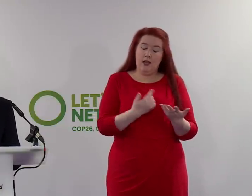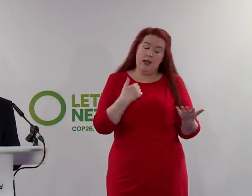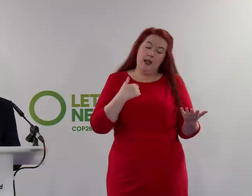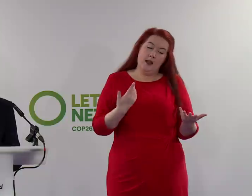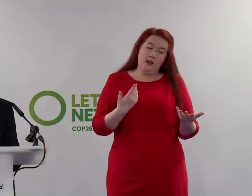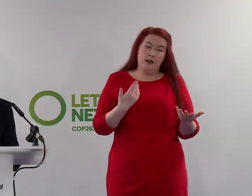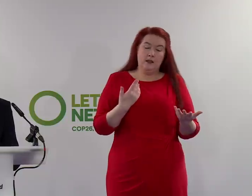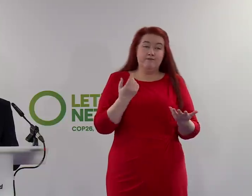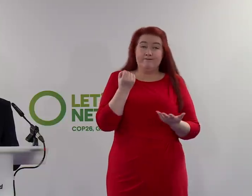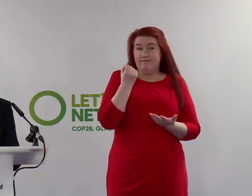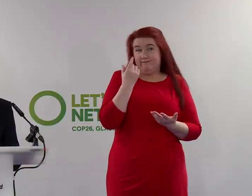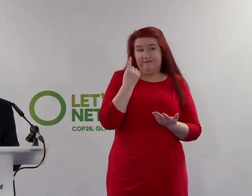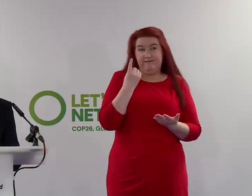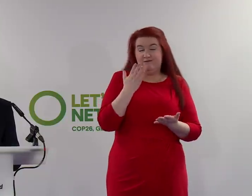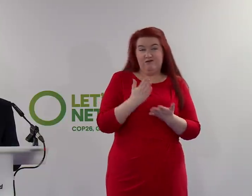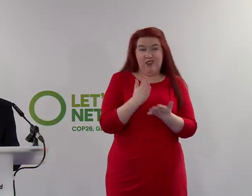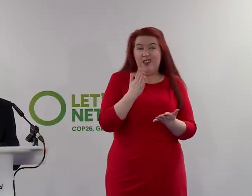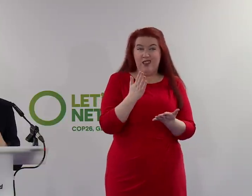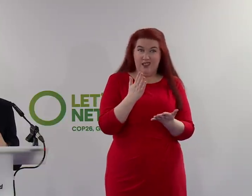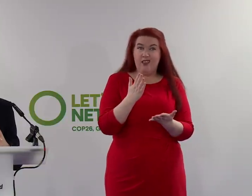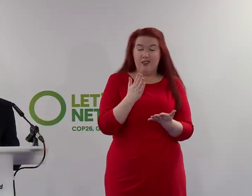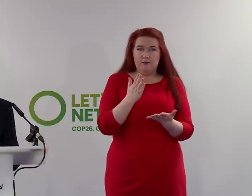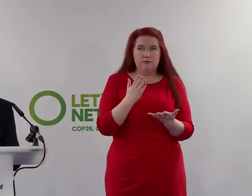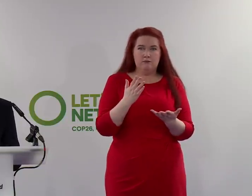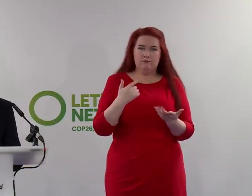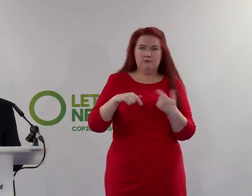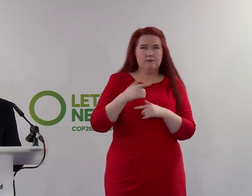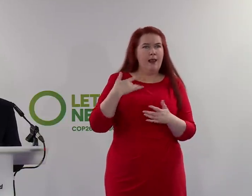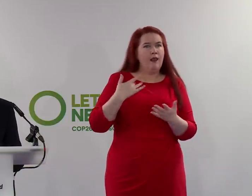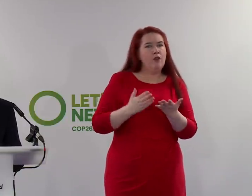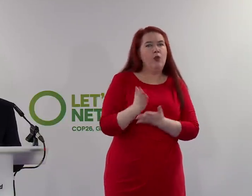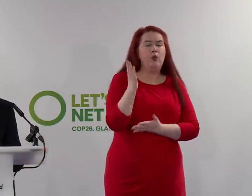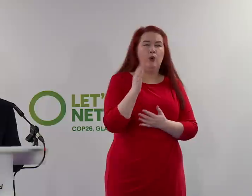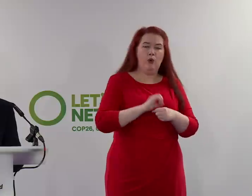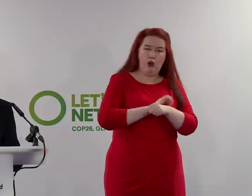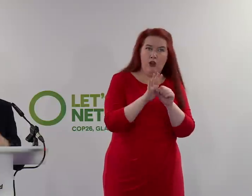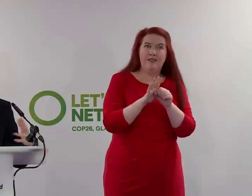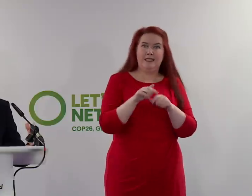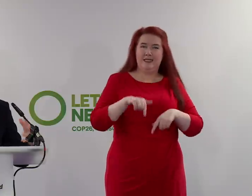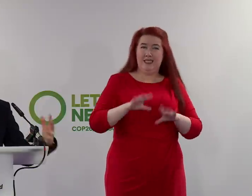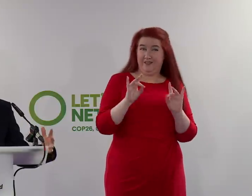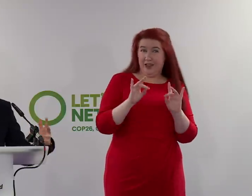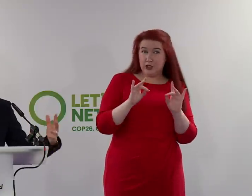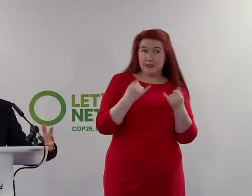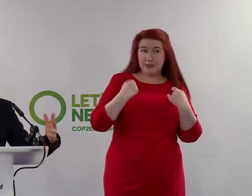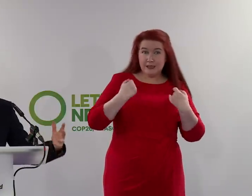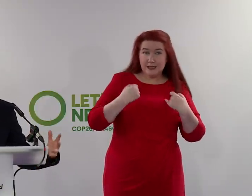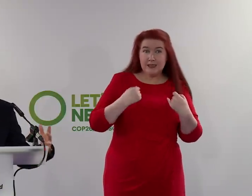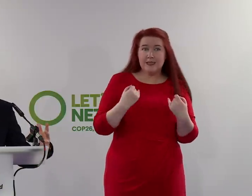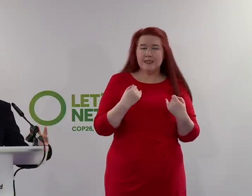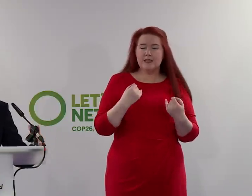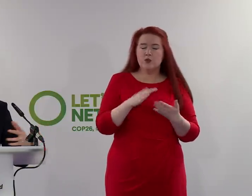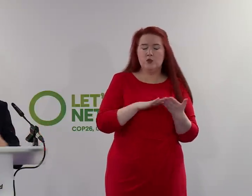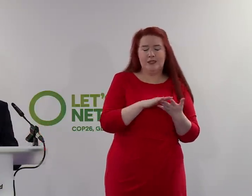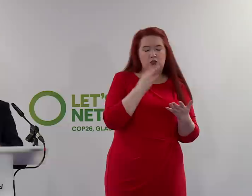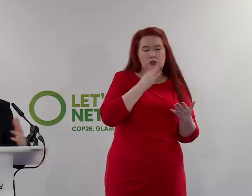I recognise the reality of living through a pandemic of an infectious virus, and this is not specifically related to COP,